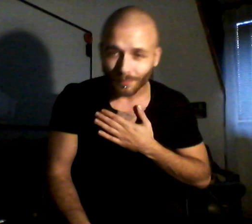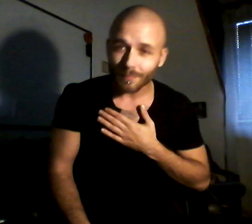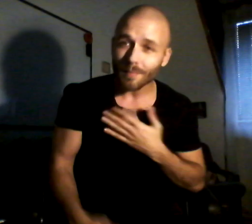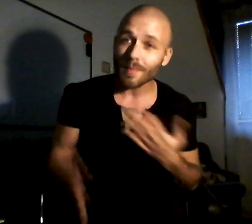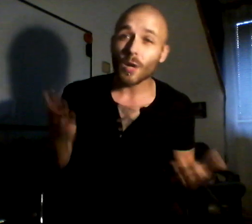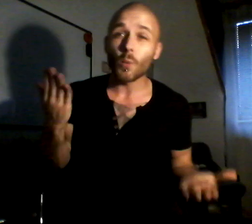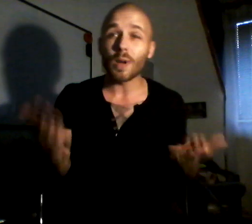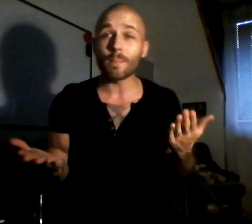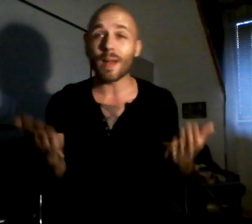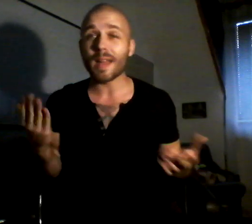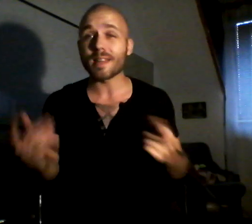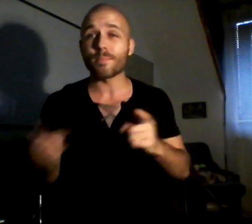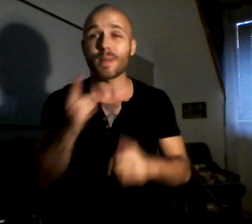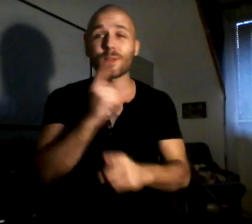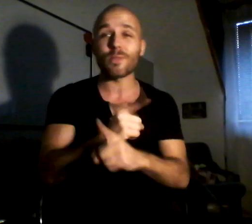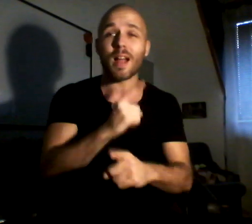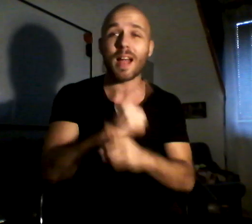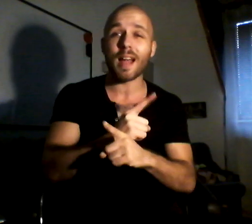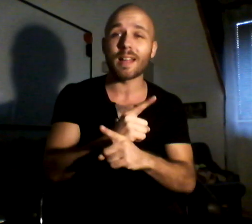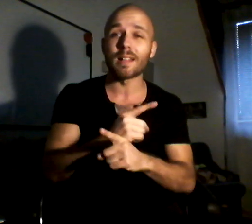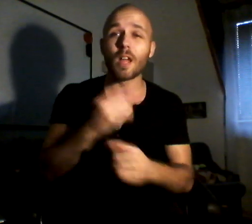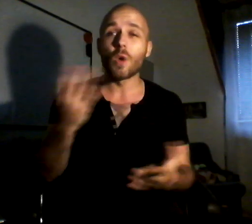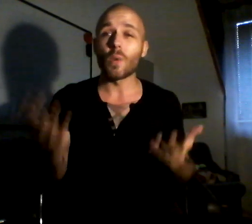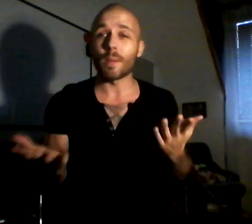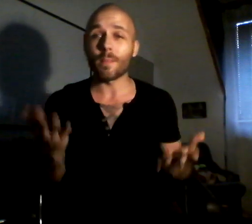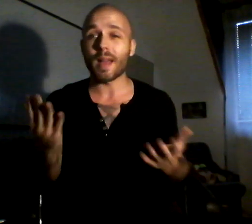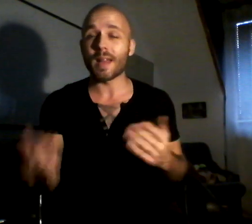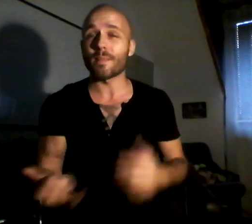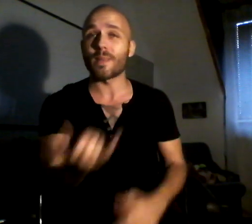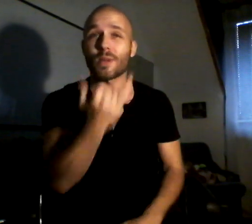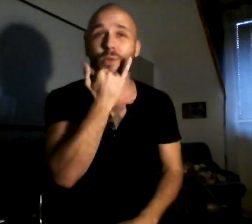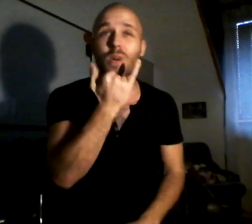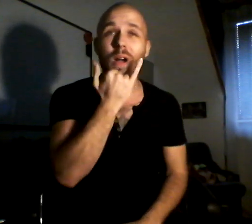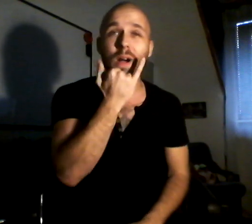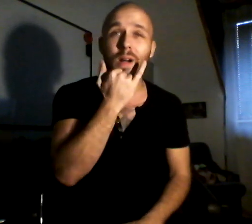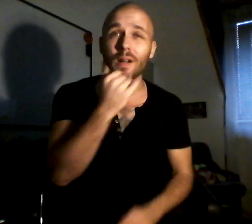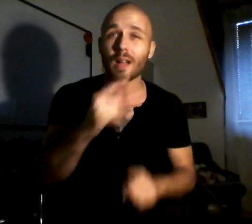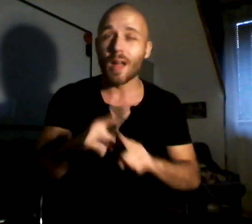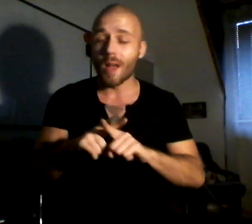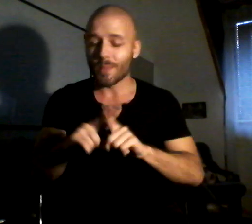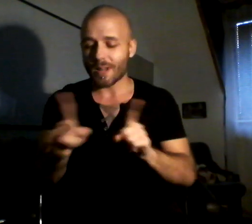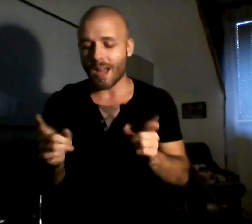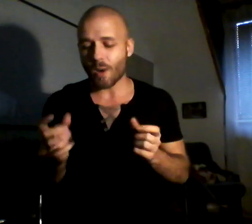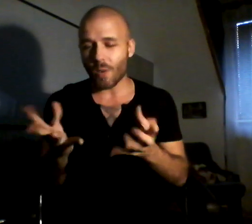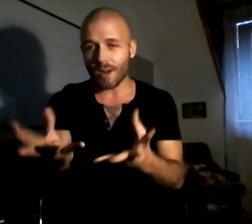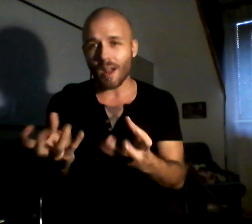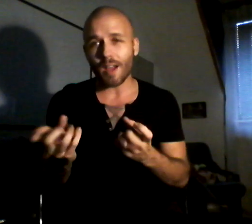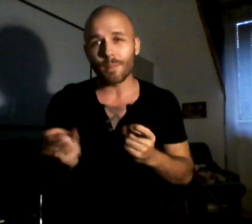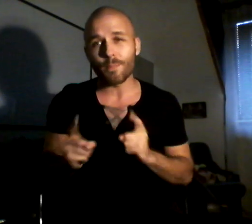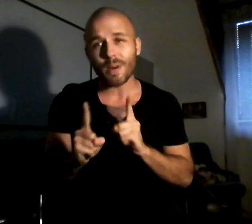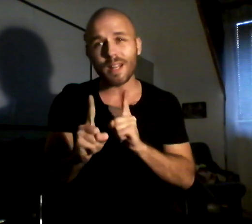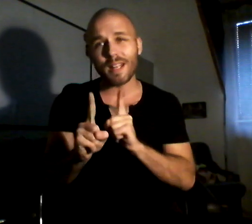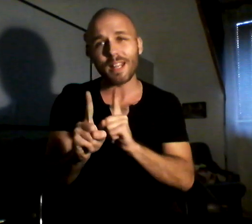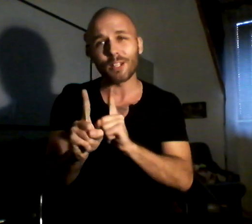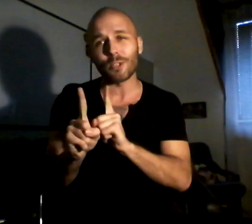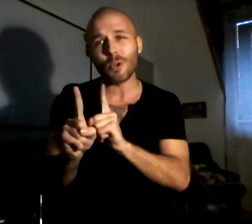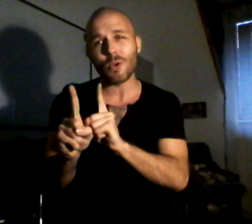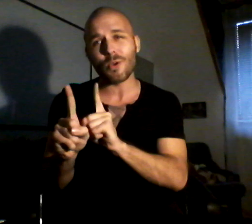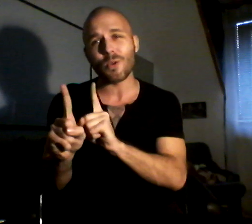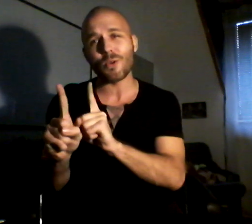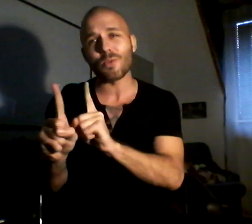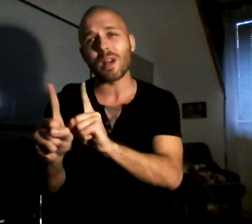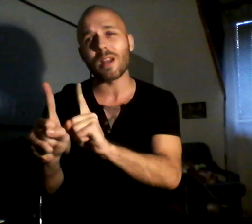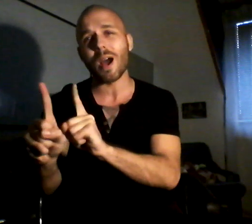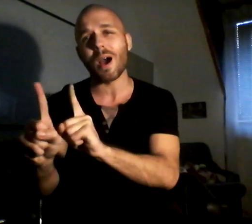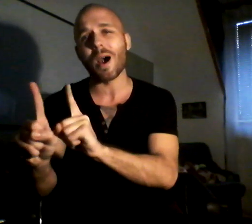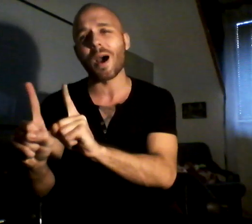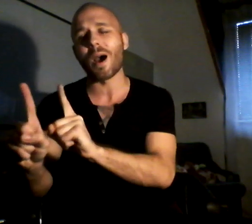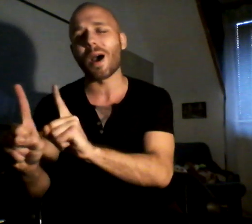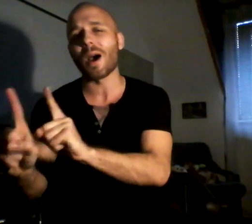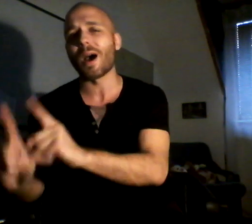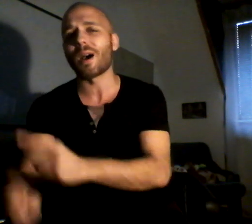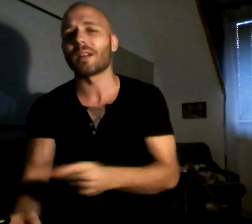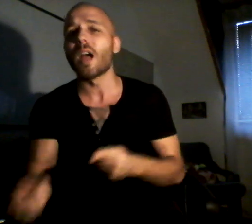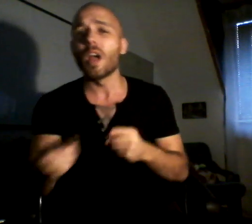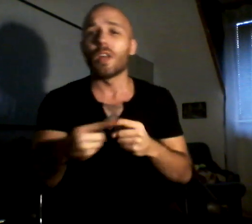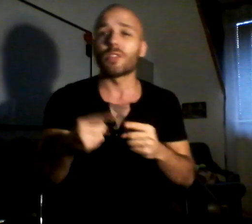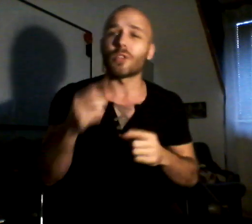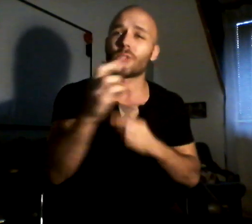We may be right, we may be wrong, but I wanna bring you along to